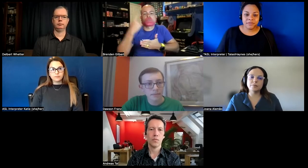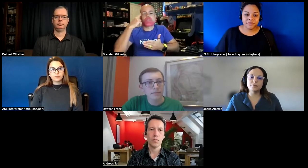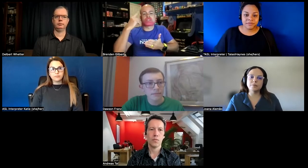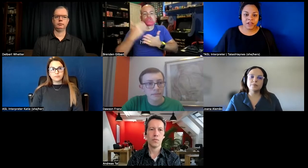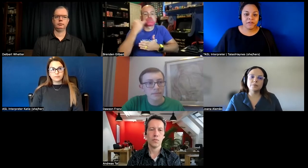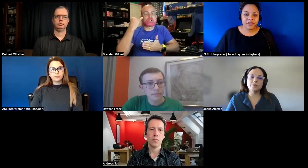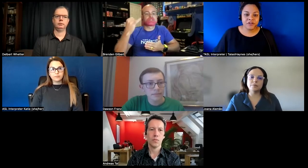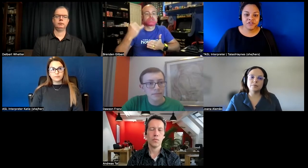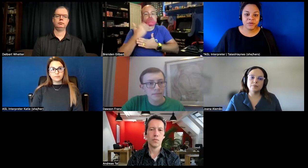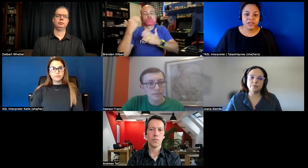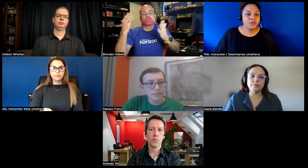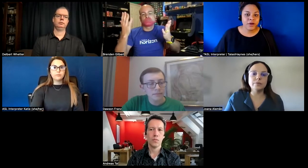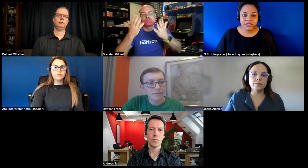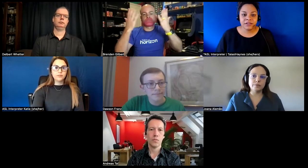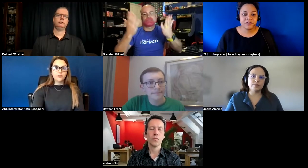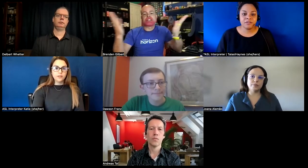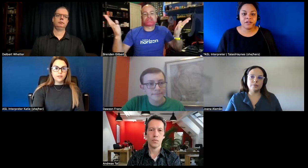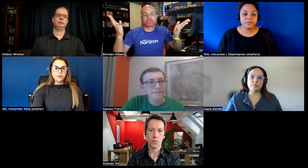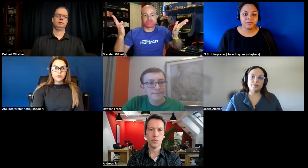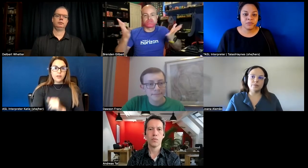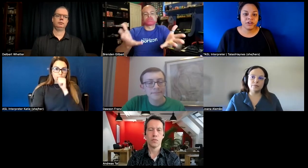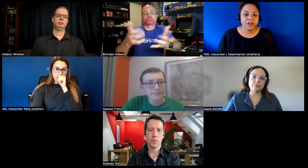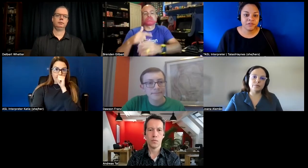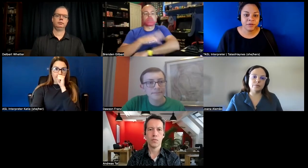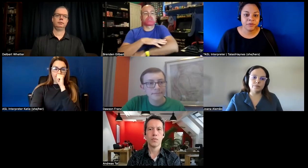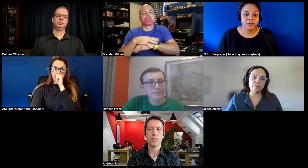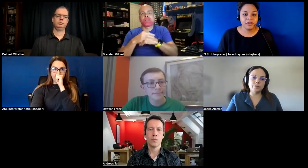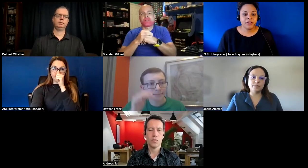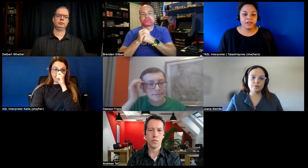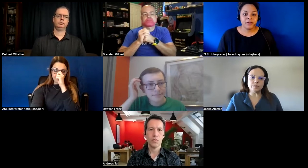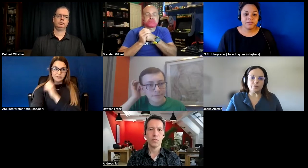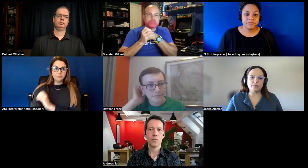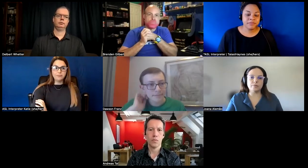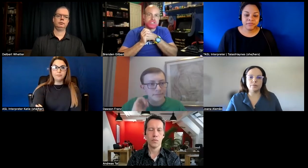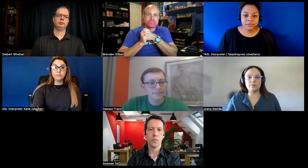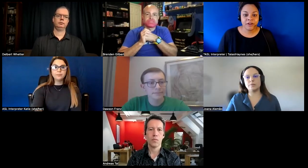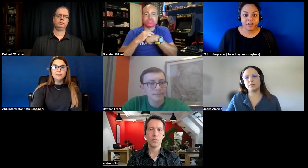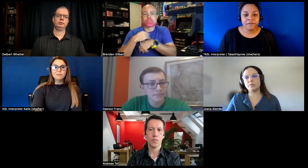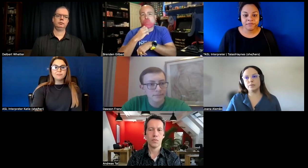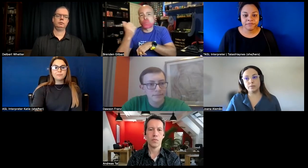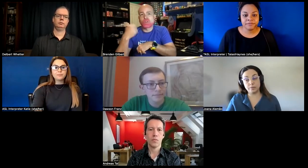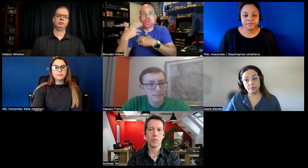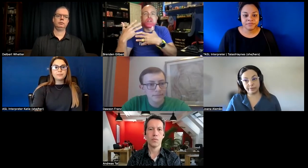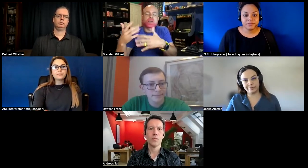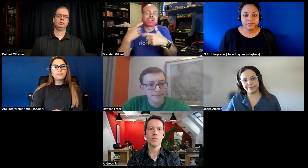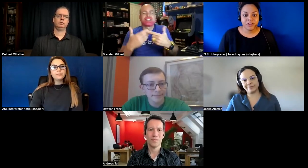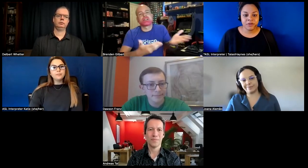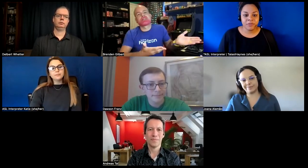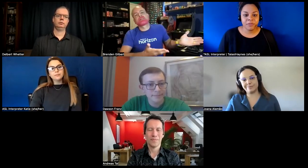i love that energy we need new ideas um we need creative people um like yourself you know i'm